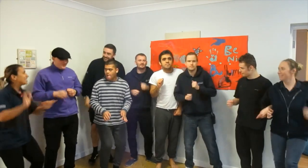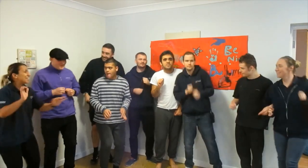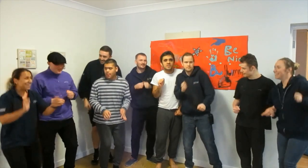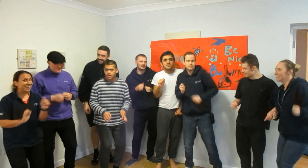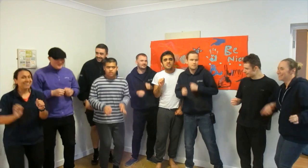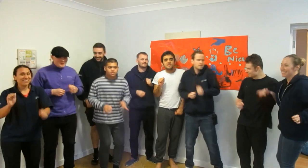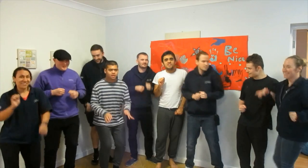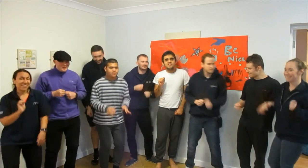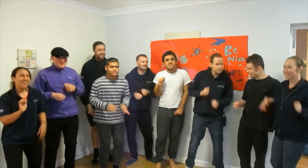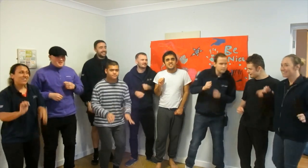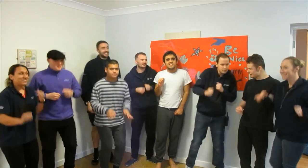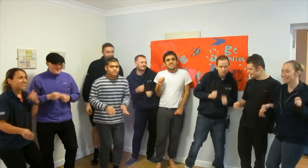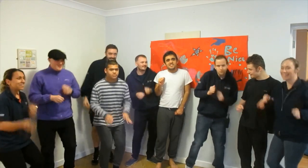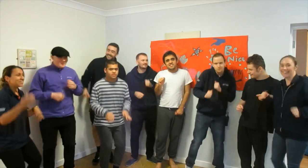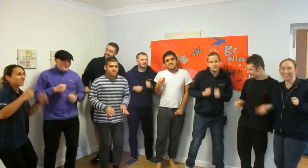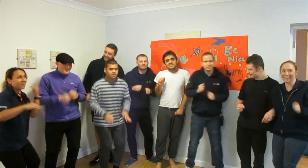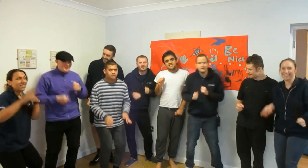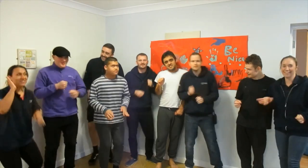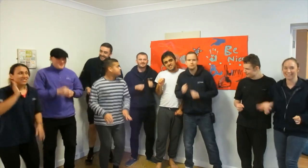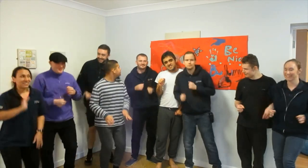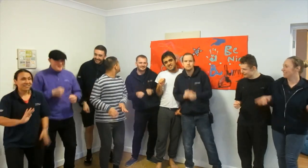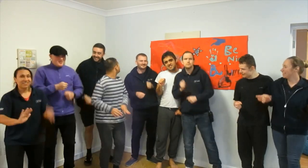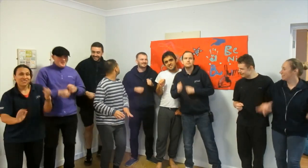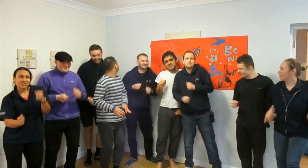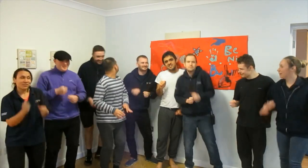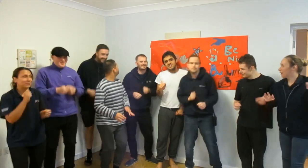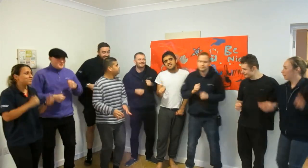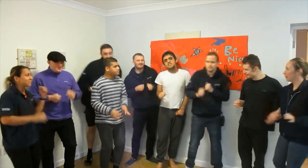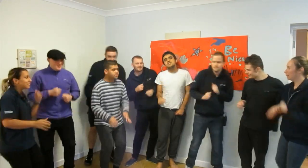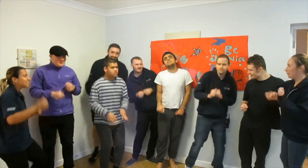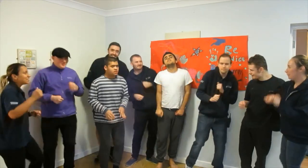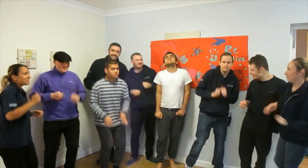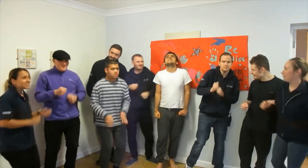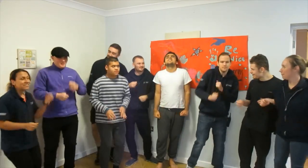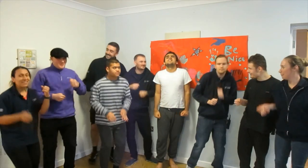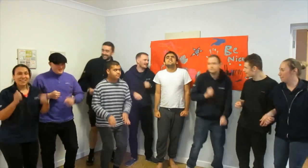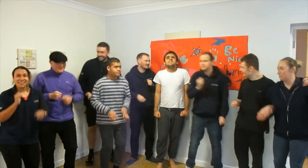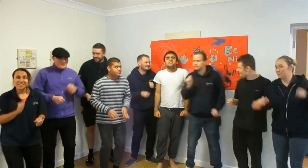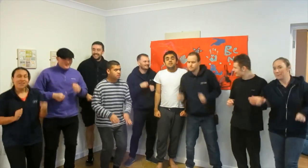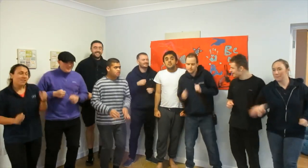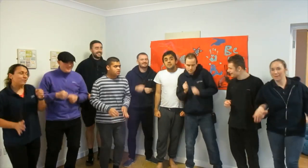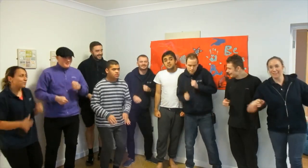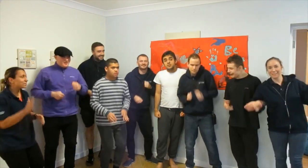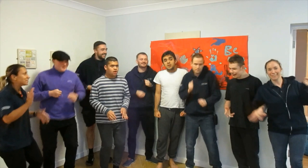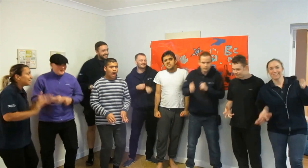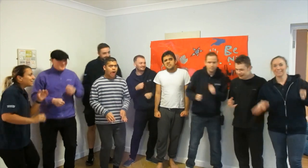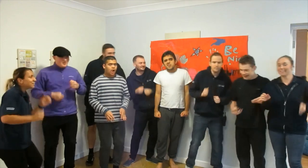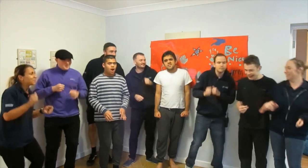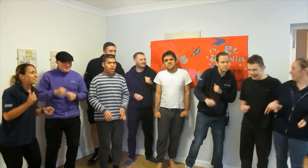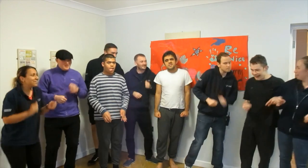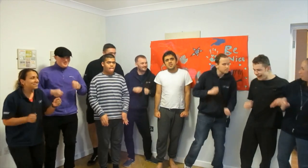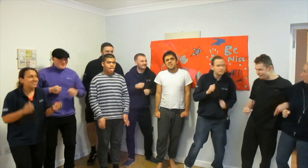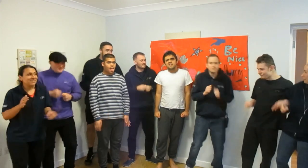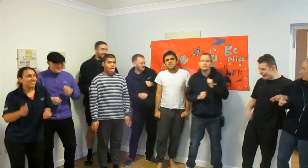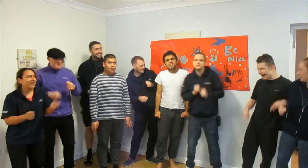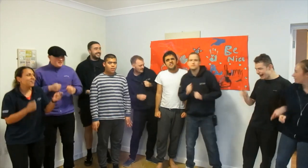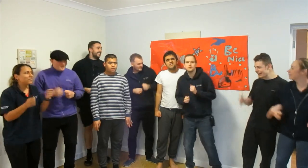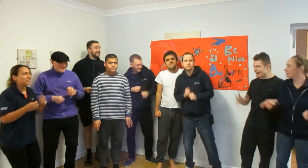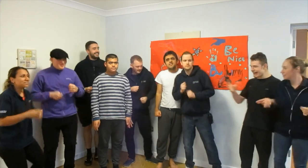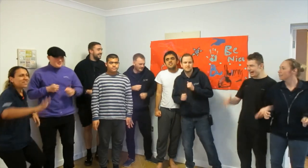now Everyone march in place and sing Let's work together to